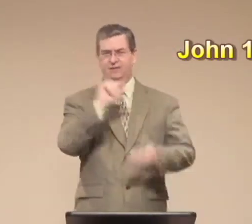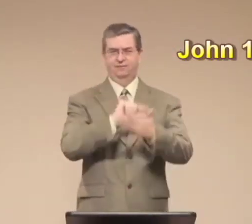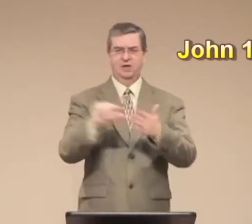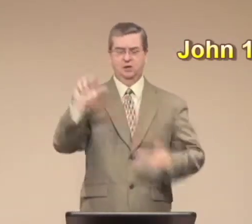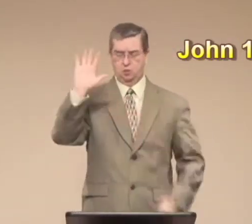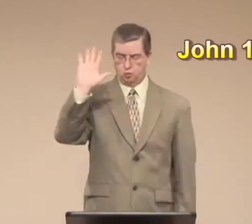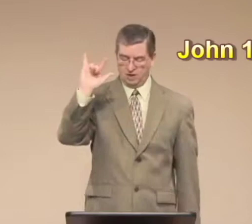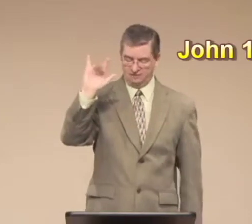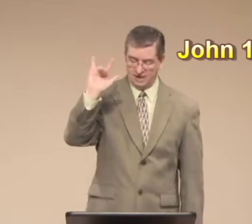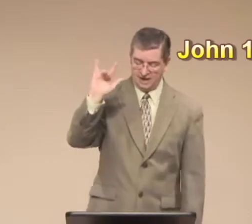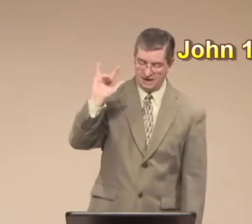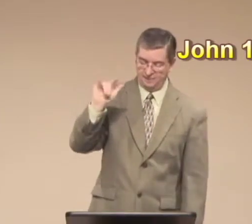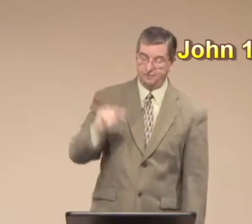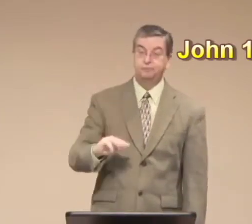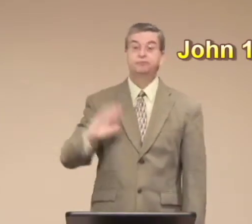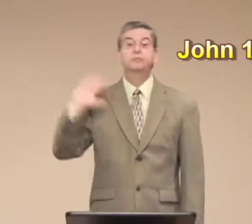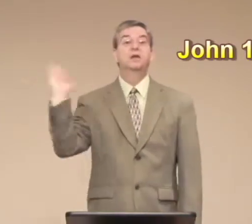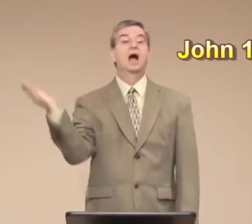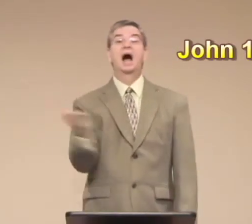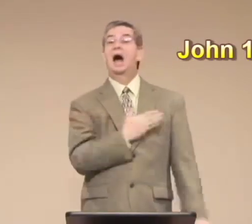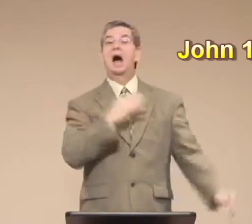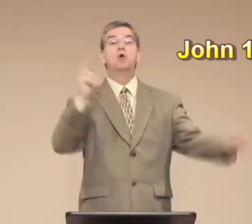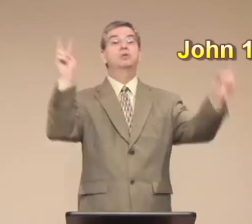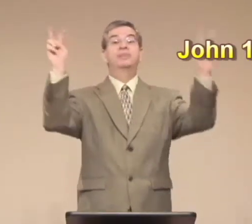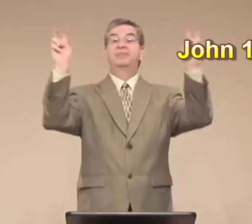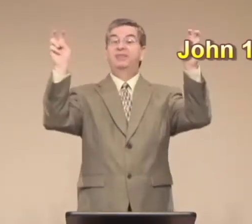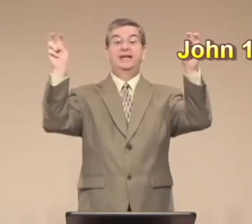John, chapter 19, verse 25.